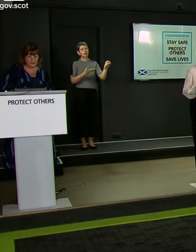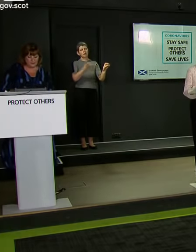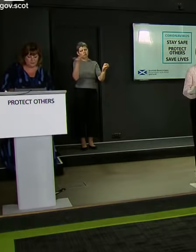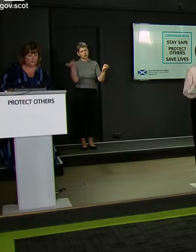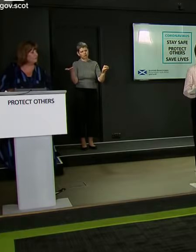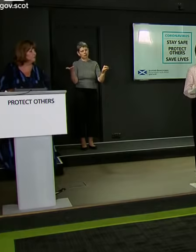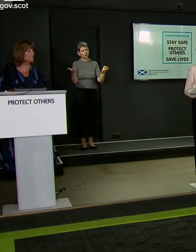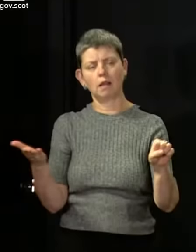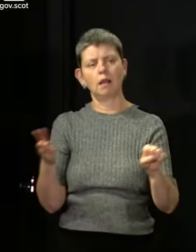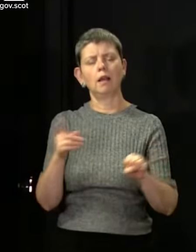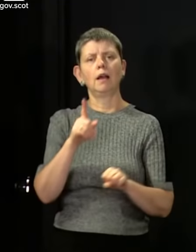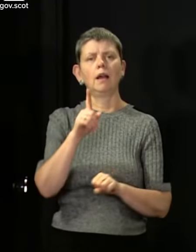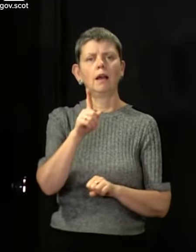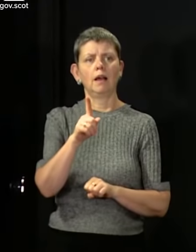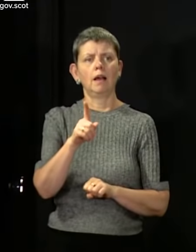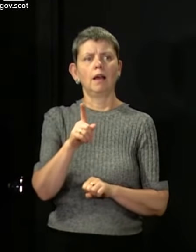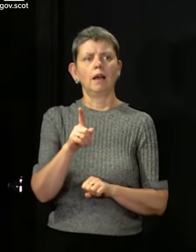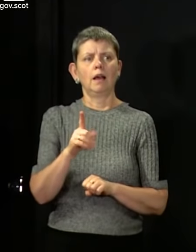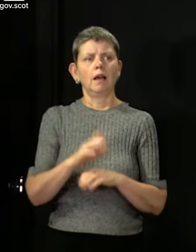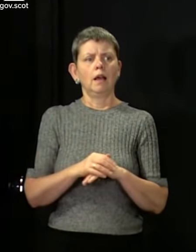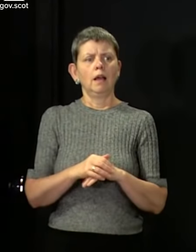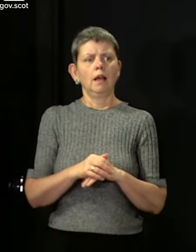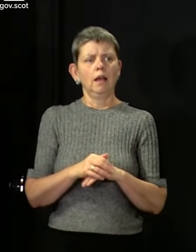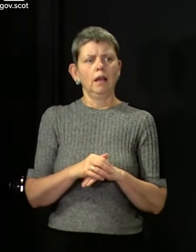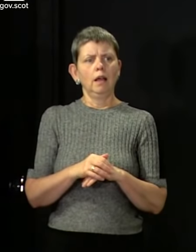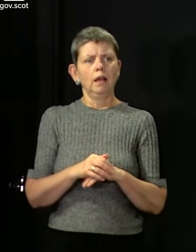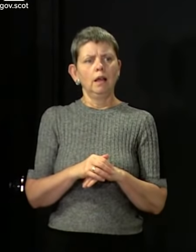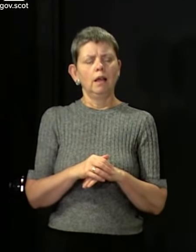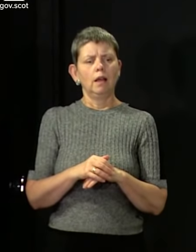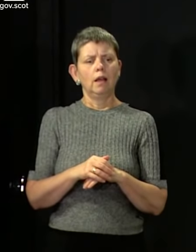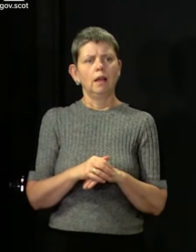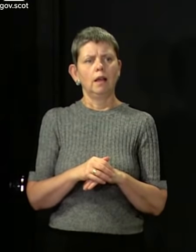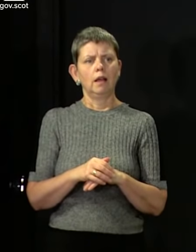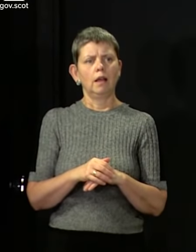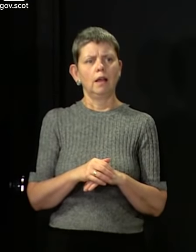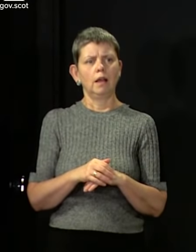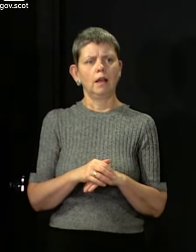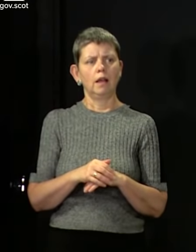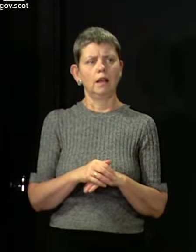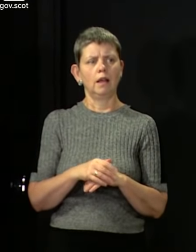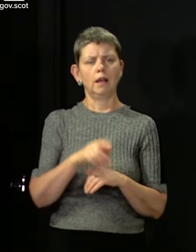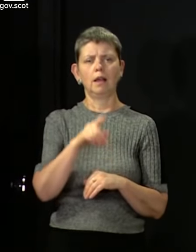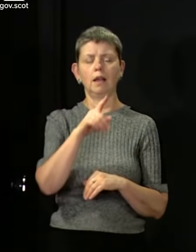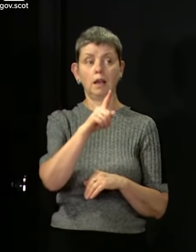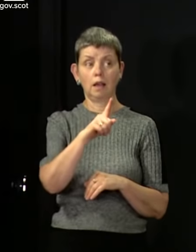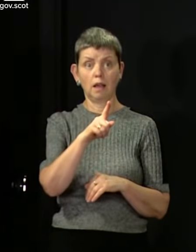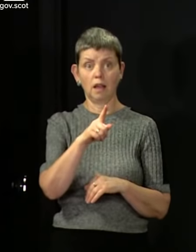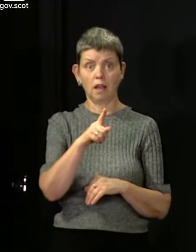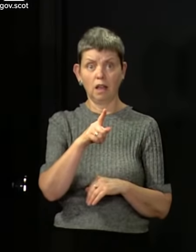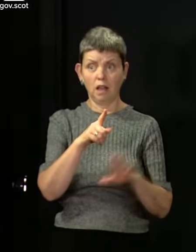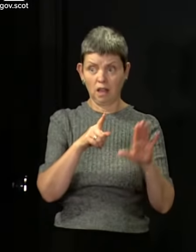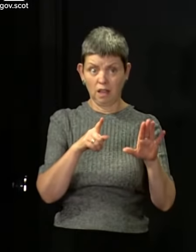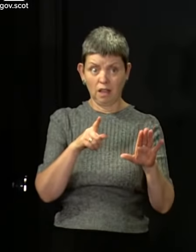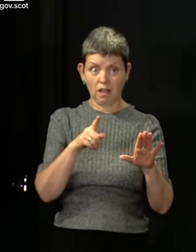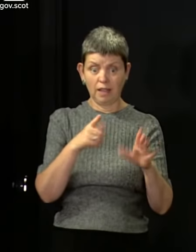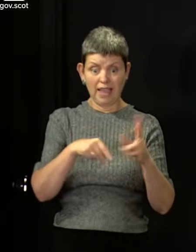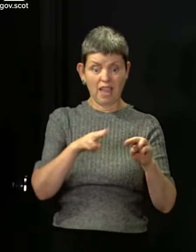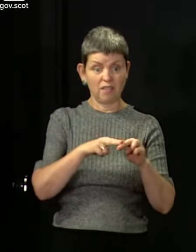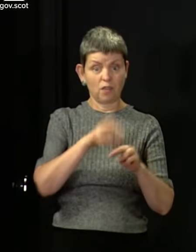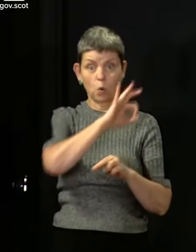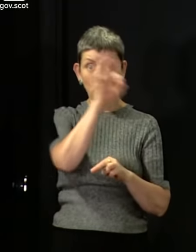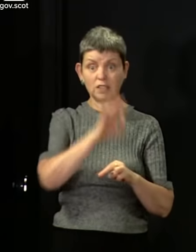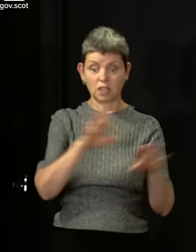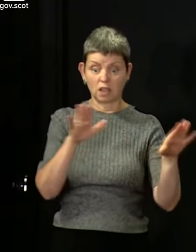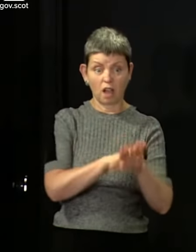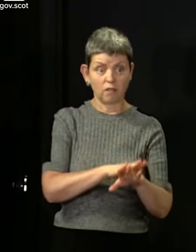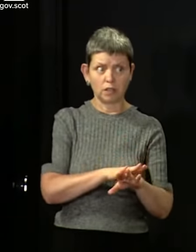over to Fiona. should say as a sort of pre-comment to Fiona is don't ever feel the need to find more and more technical questions at